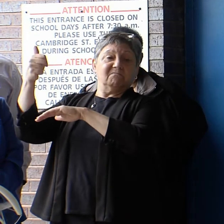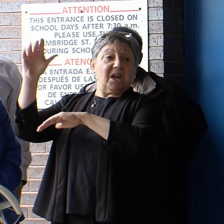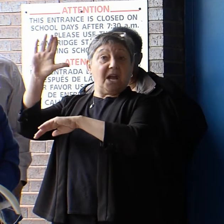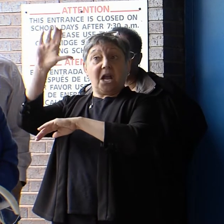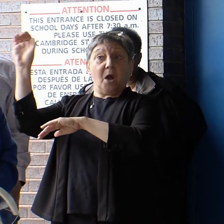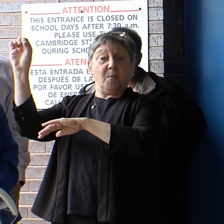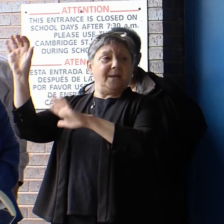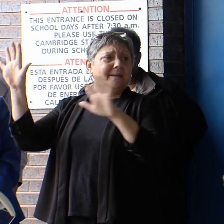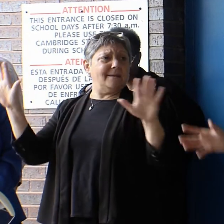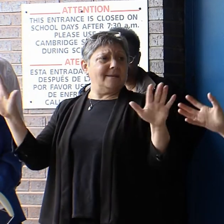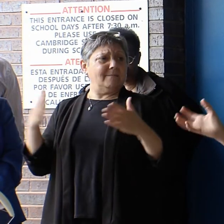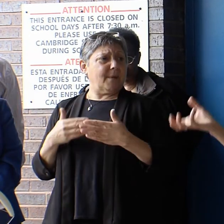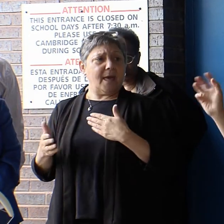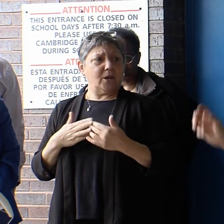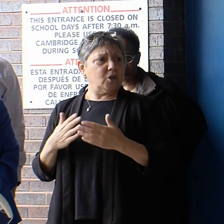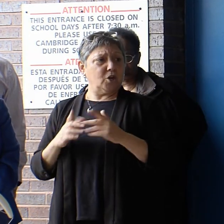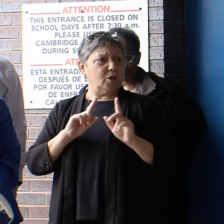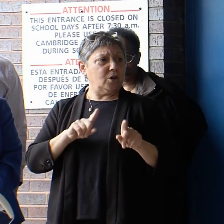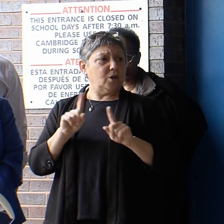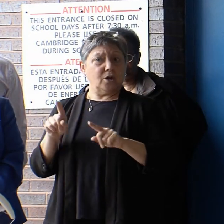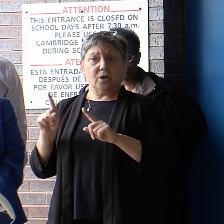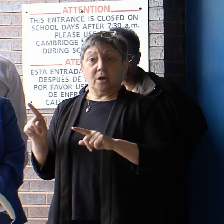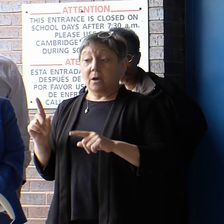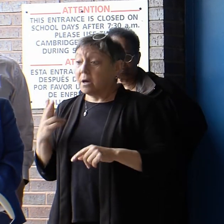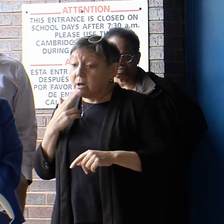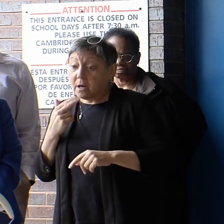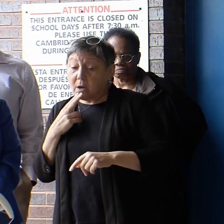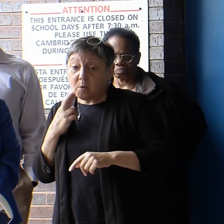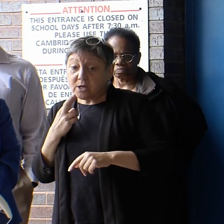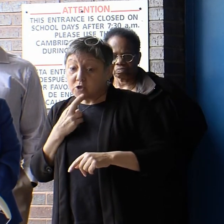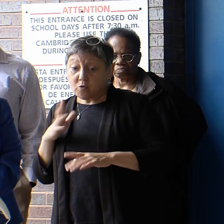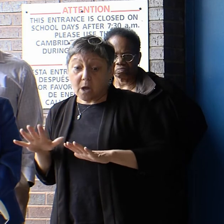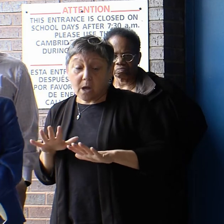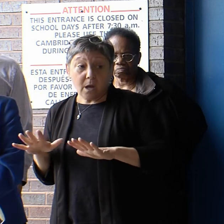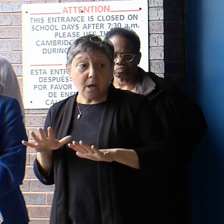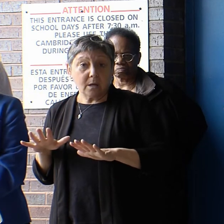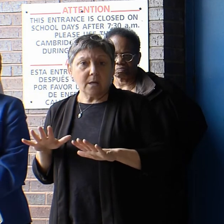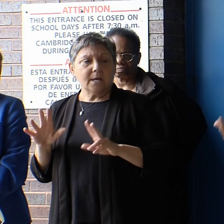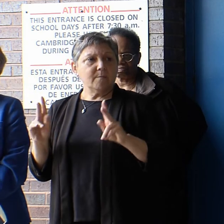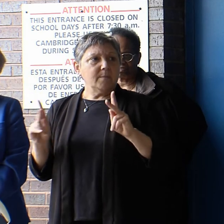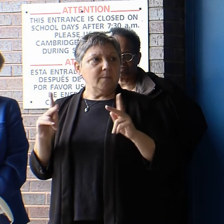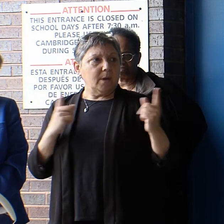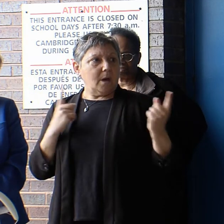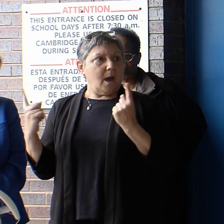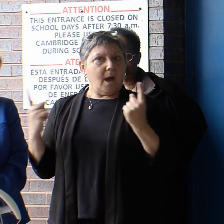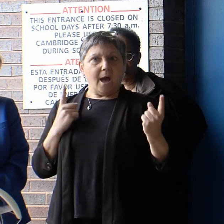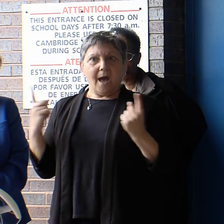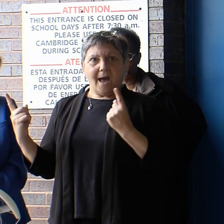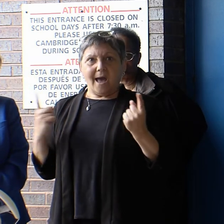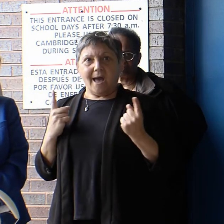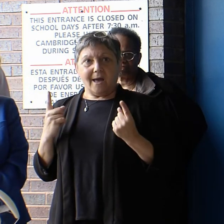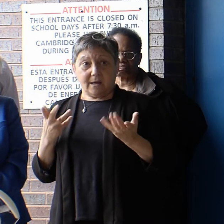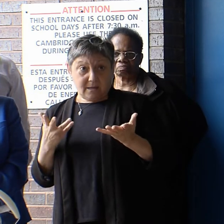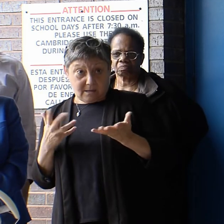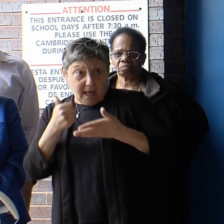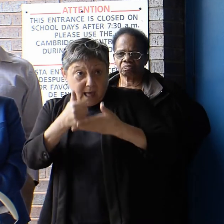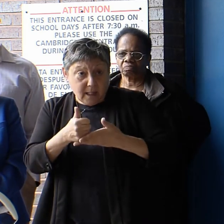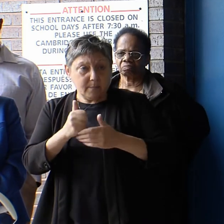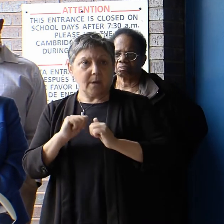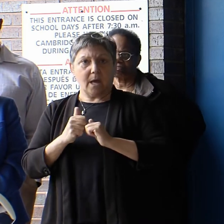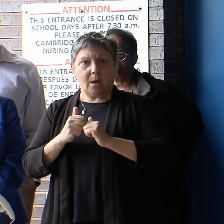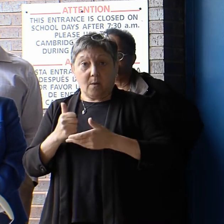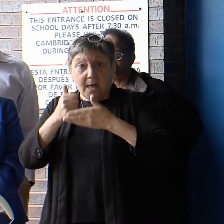a small restaurant. People are always asking me, how can I help